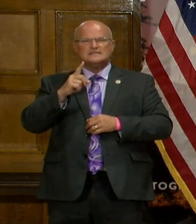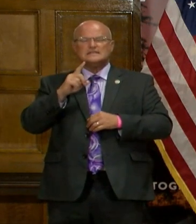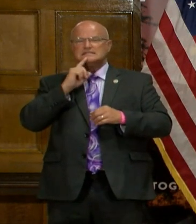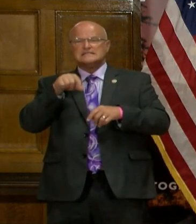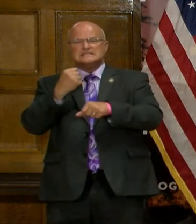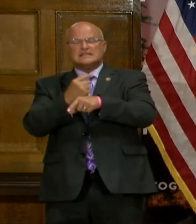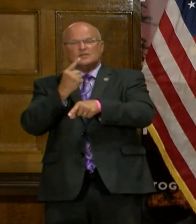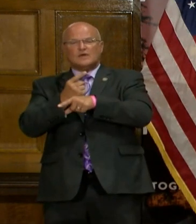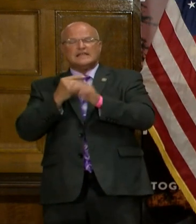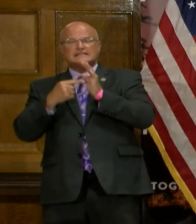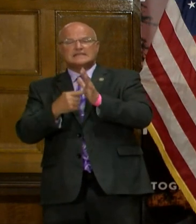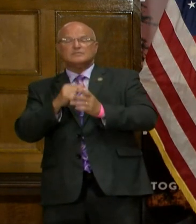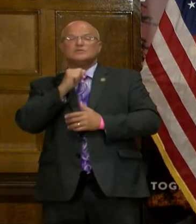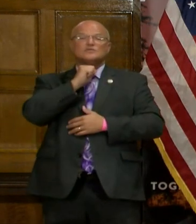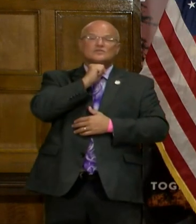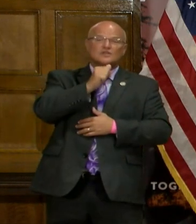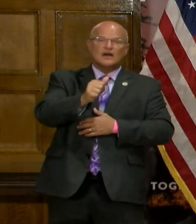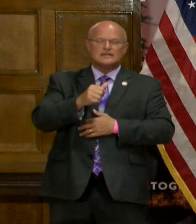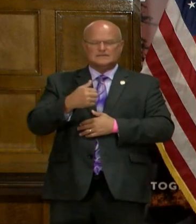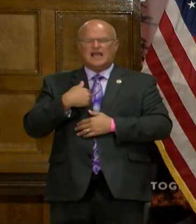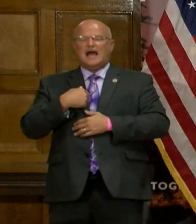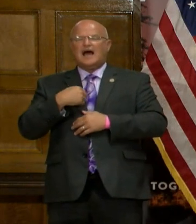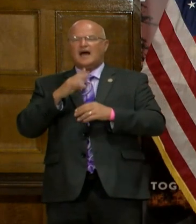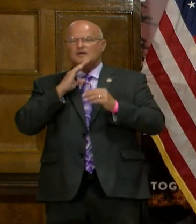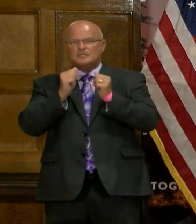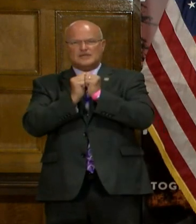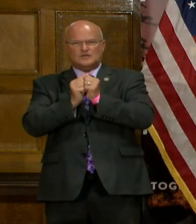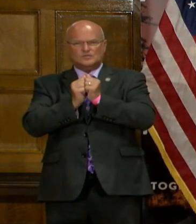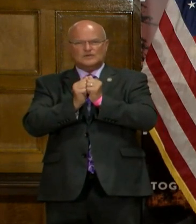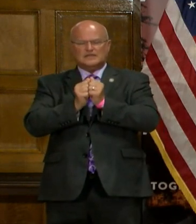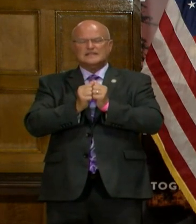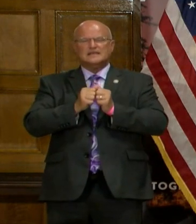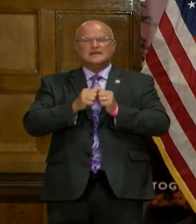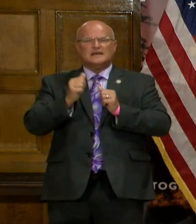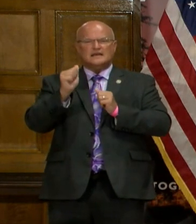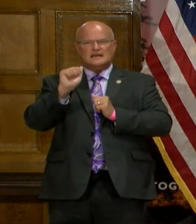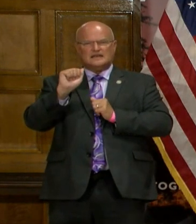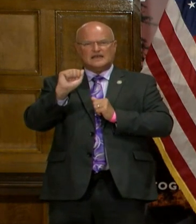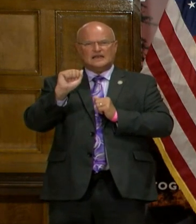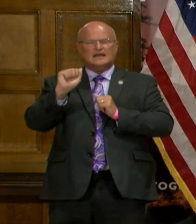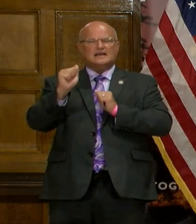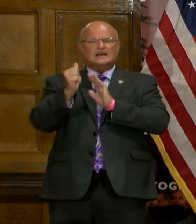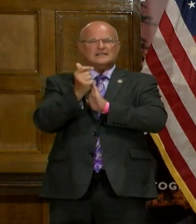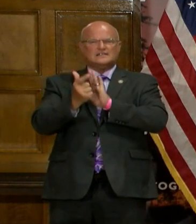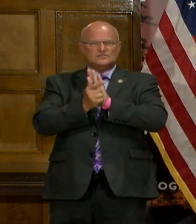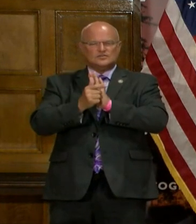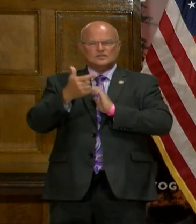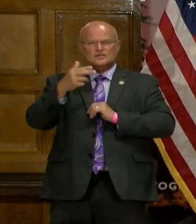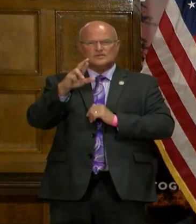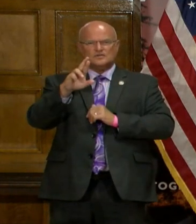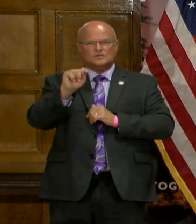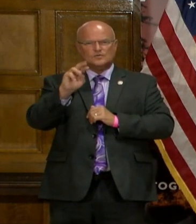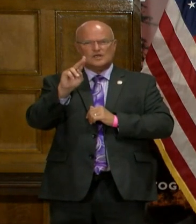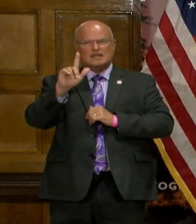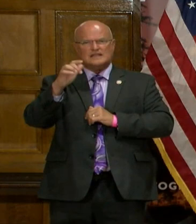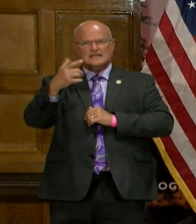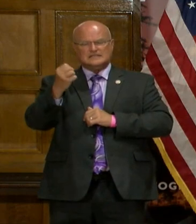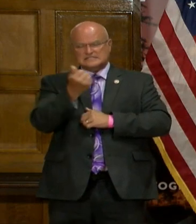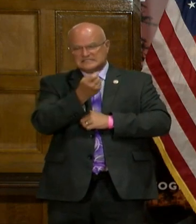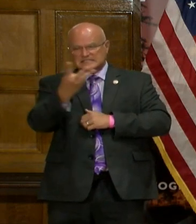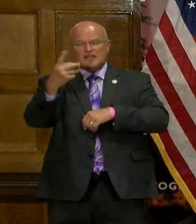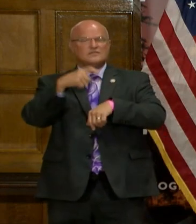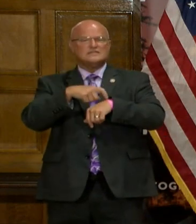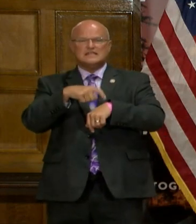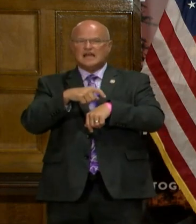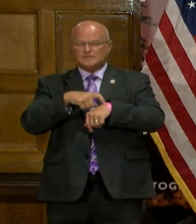I have been with Attorney General Rutledge numerous times, and she always is wearing a mask.